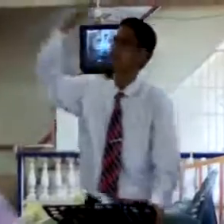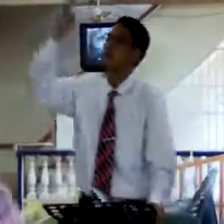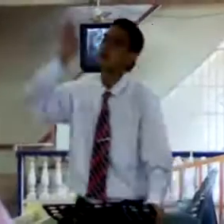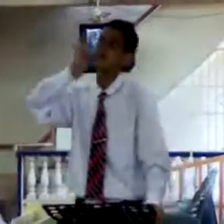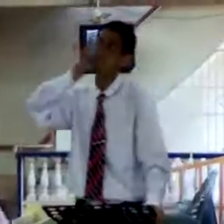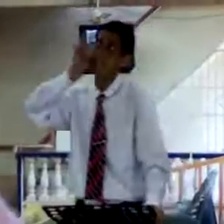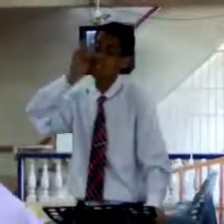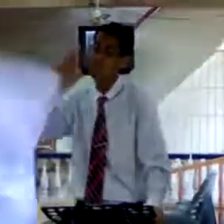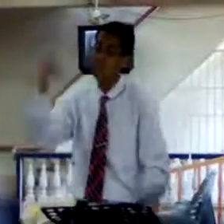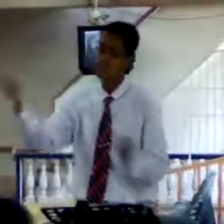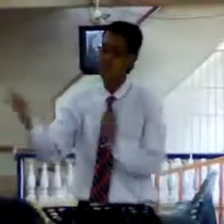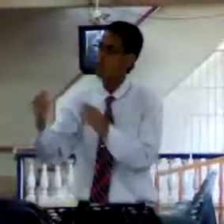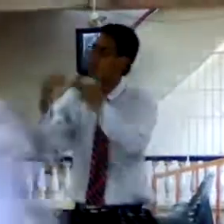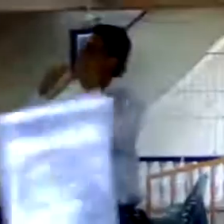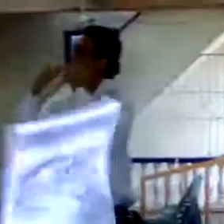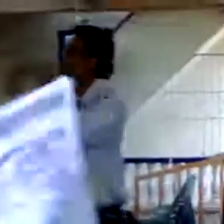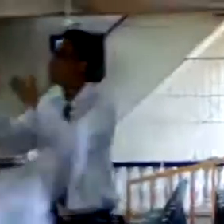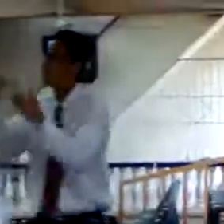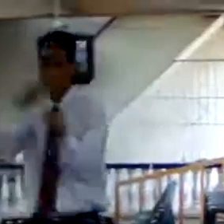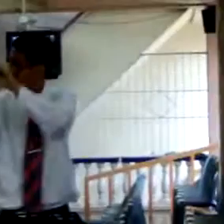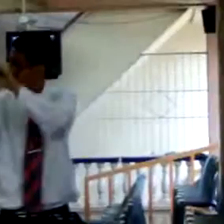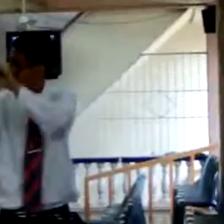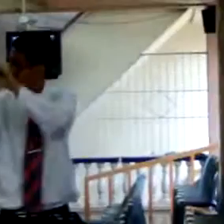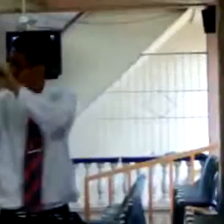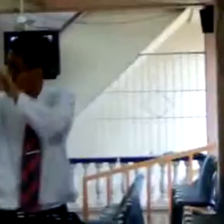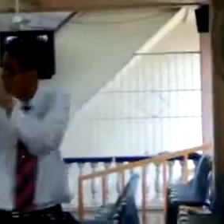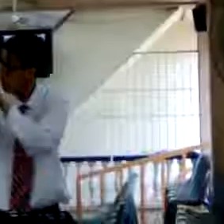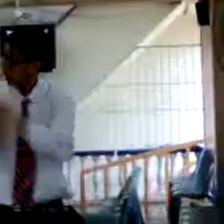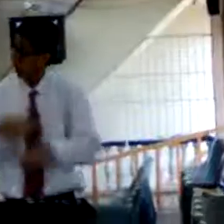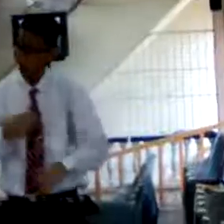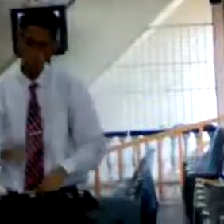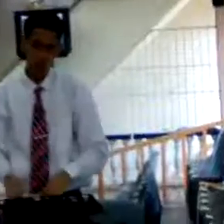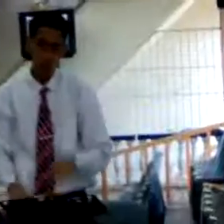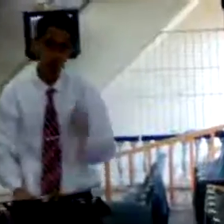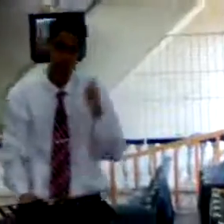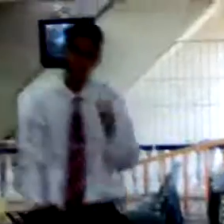vision and process to make lot of innovation, to make lot of innovation